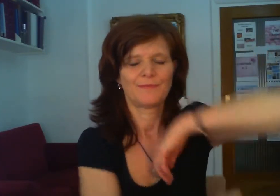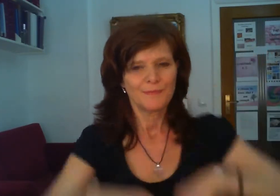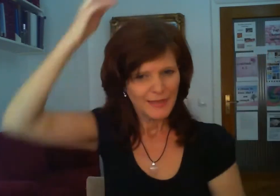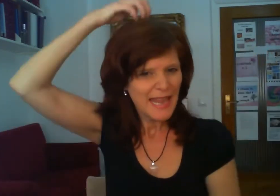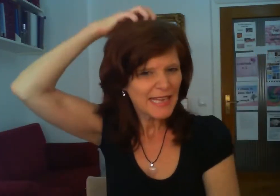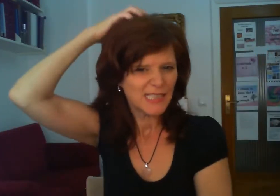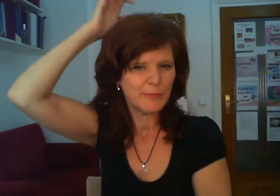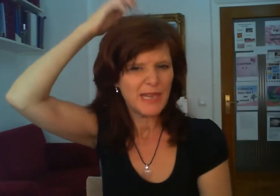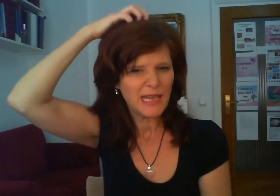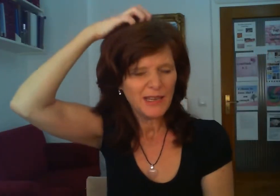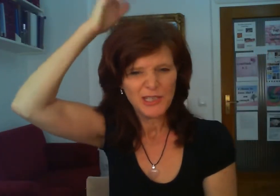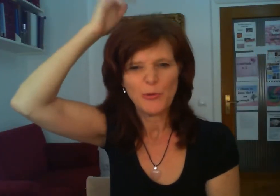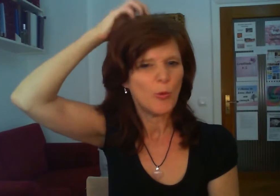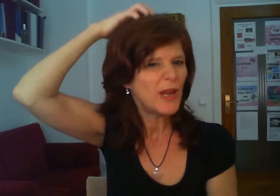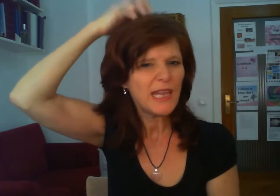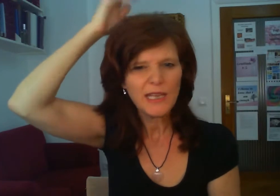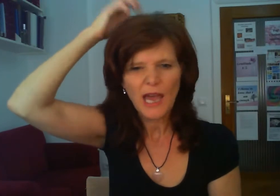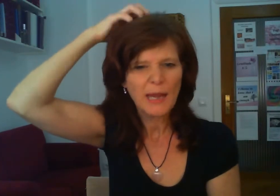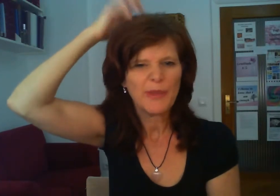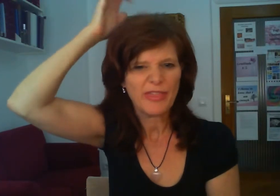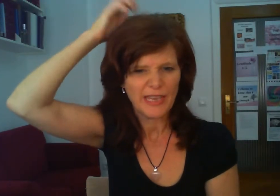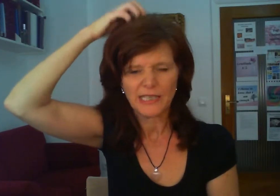next to me you are weak and pathetic